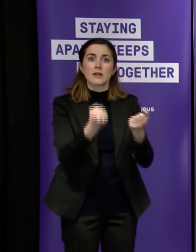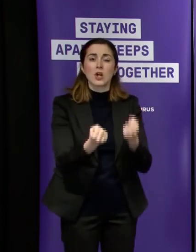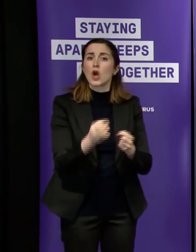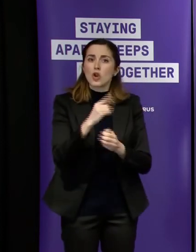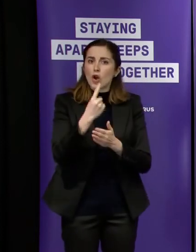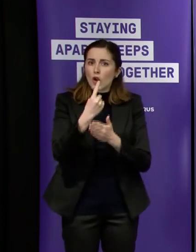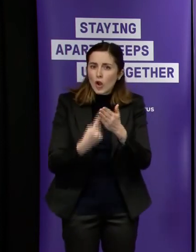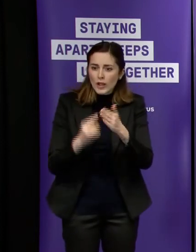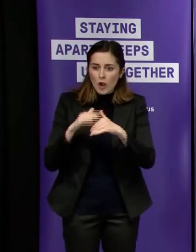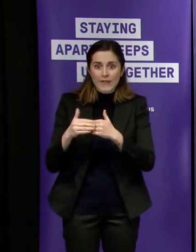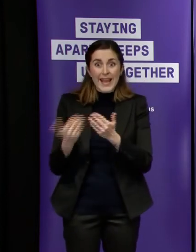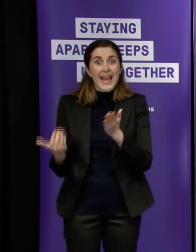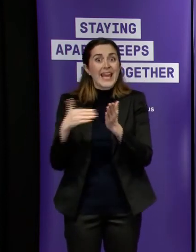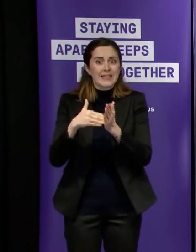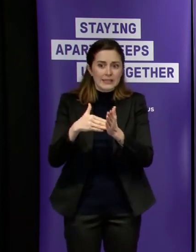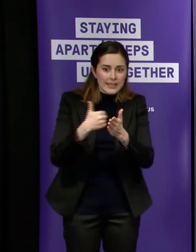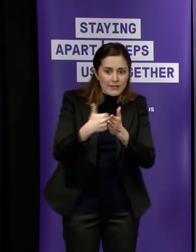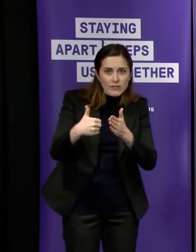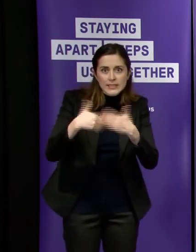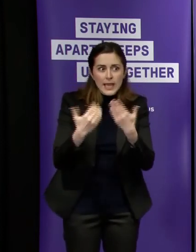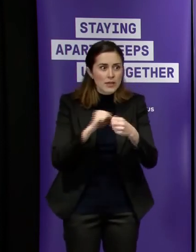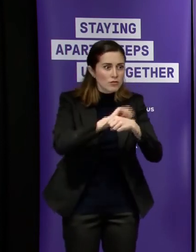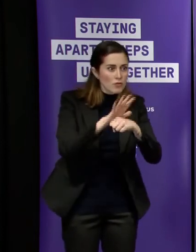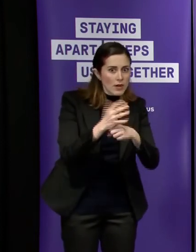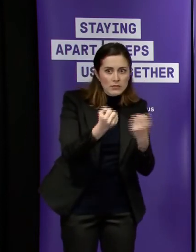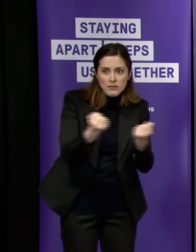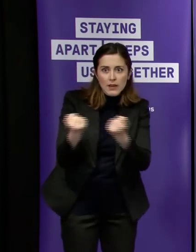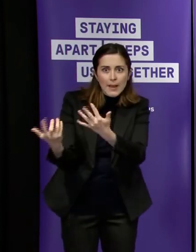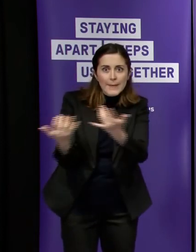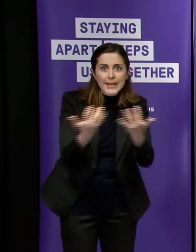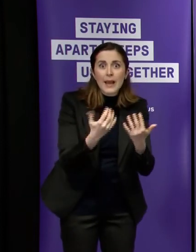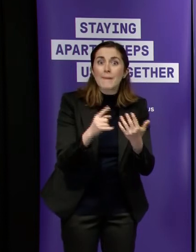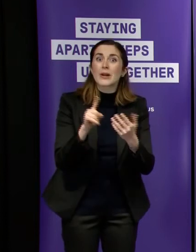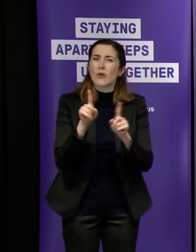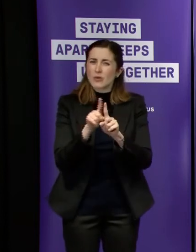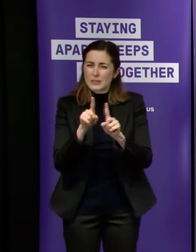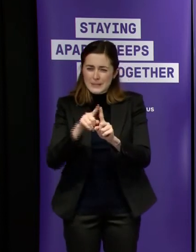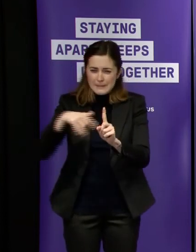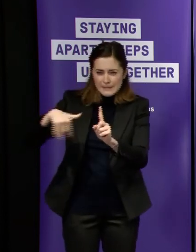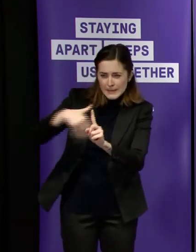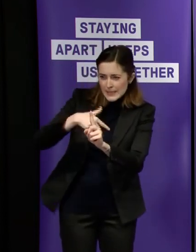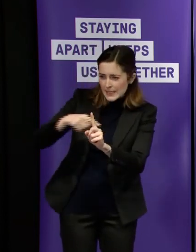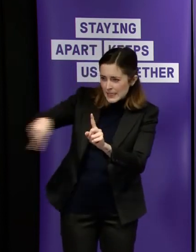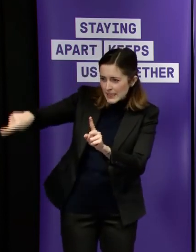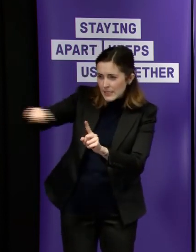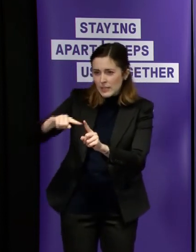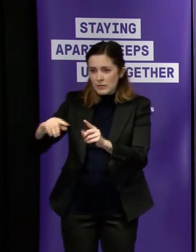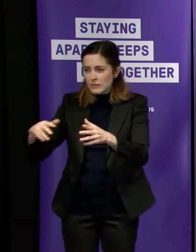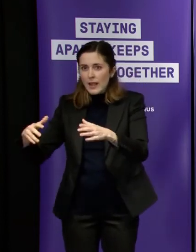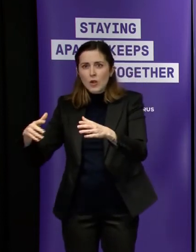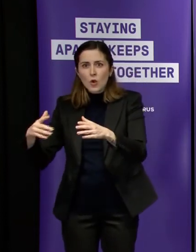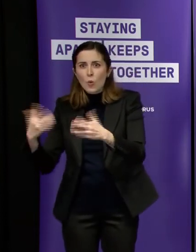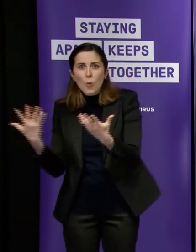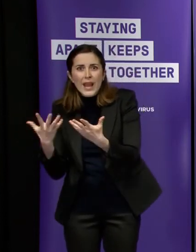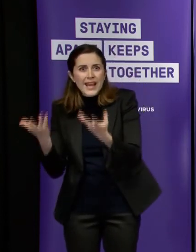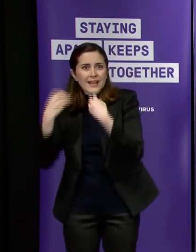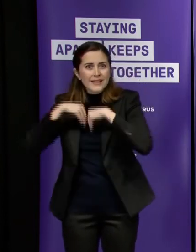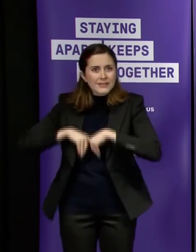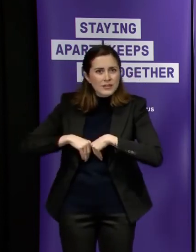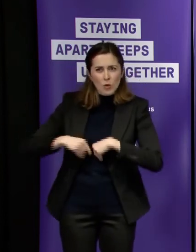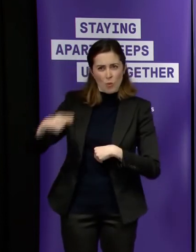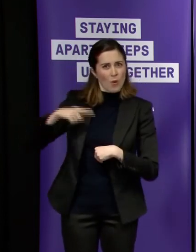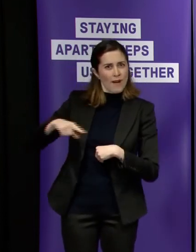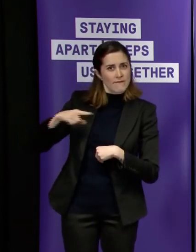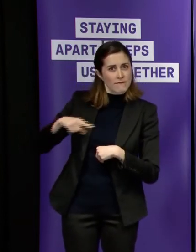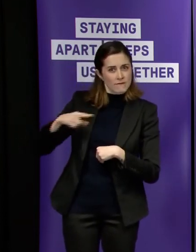cases it'll be some of the circumstances that sit behind those so to i suppose just to to to make alan's point in a slightly